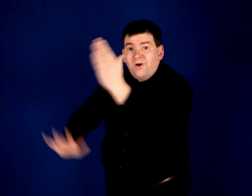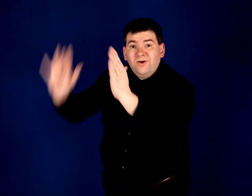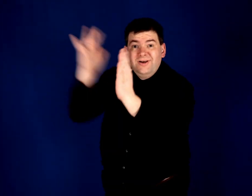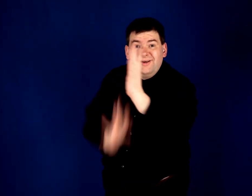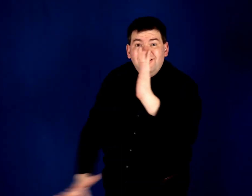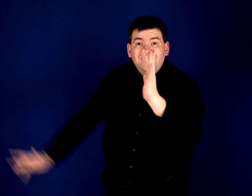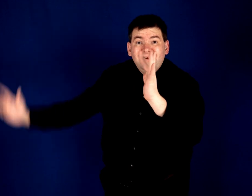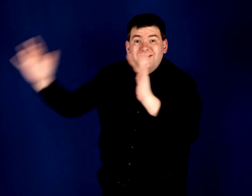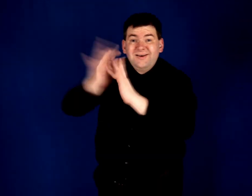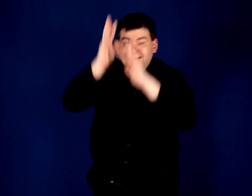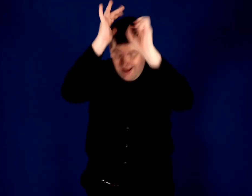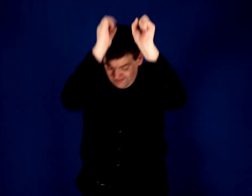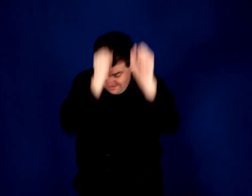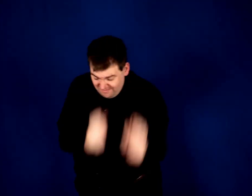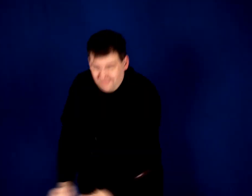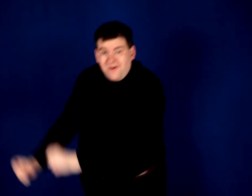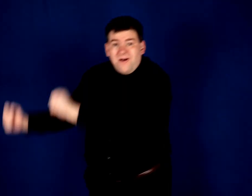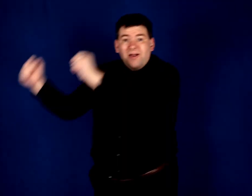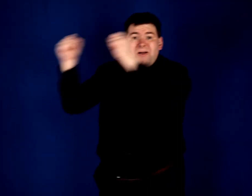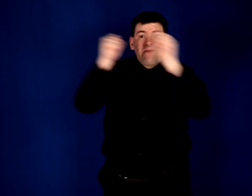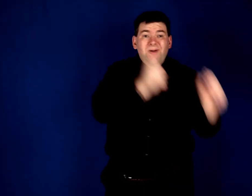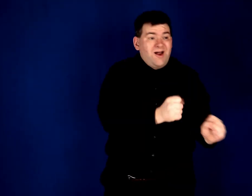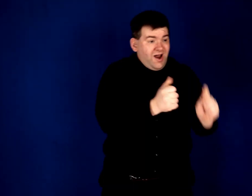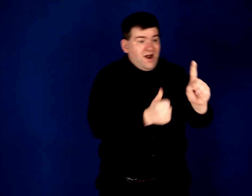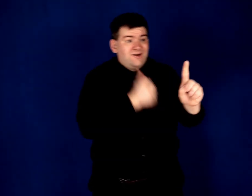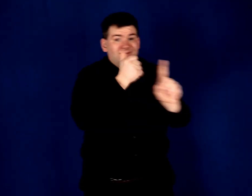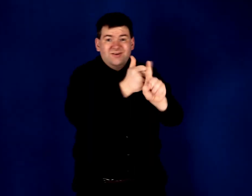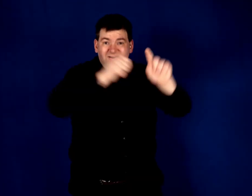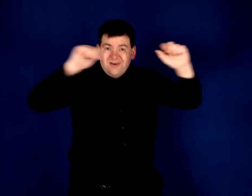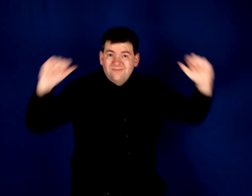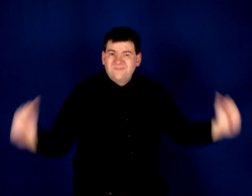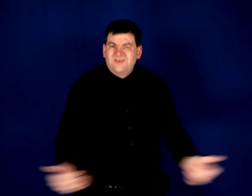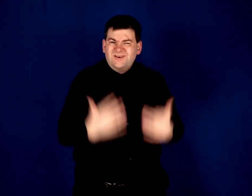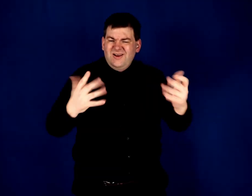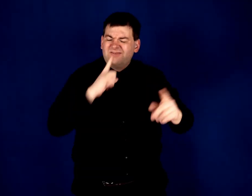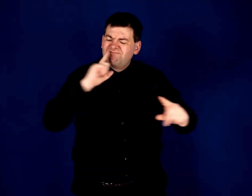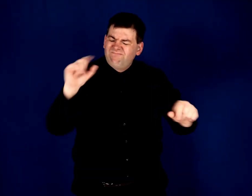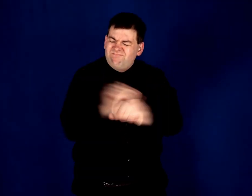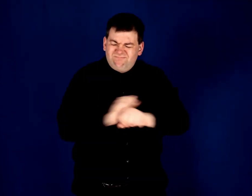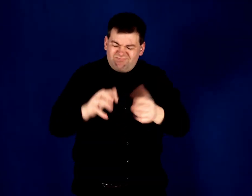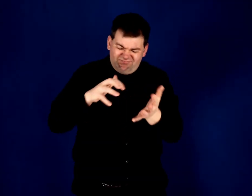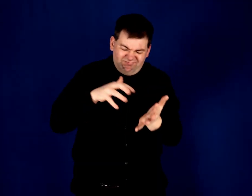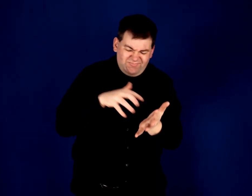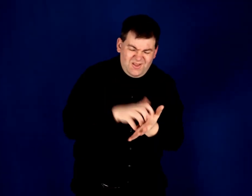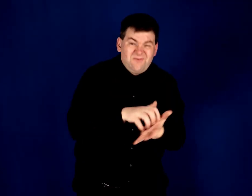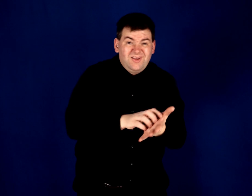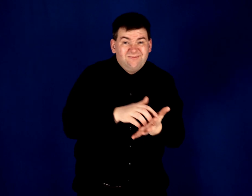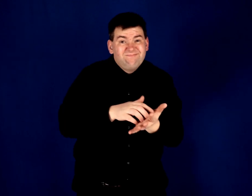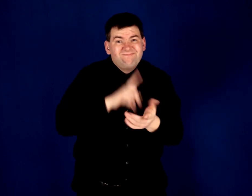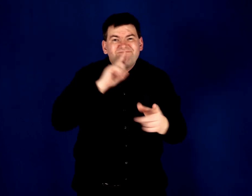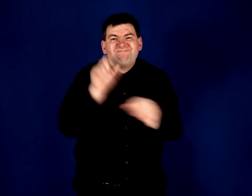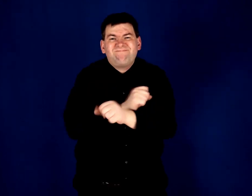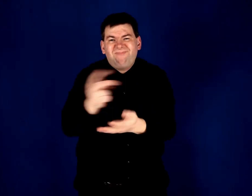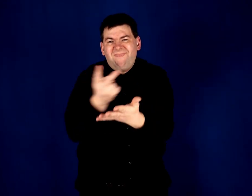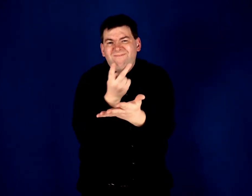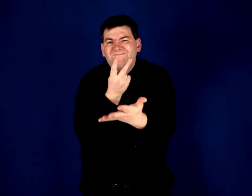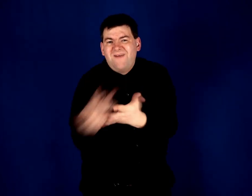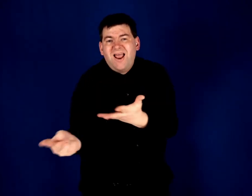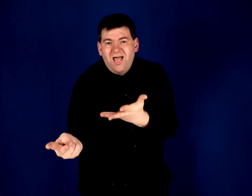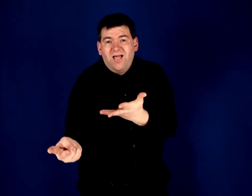before Him The powers of hell are so weak that they fail